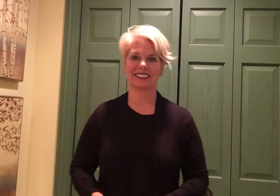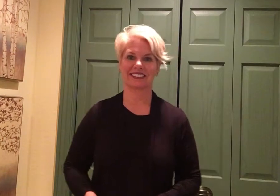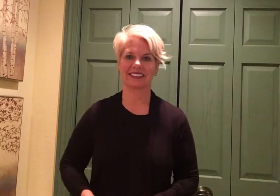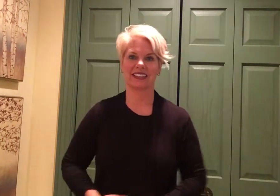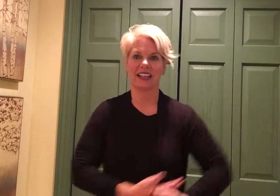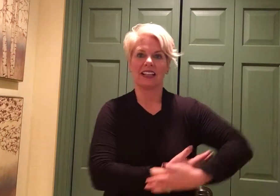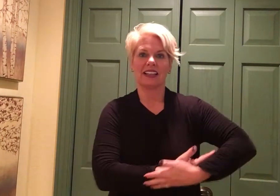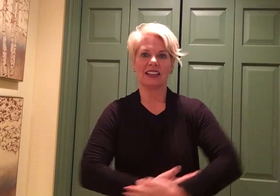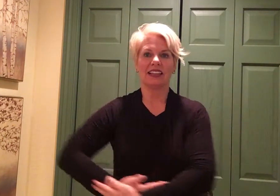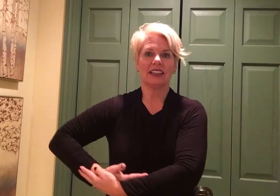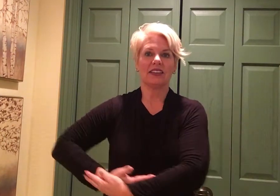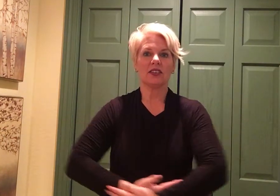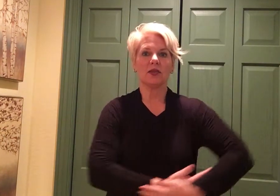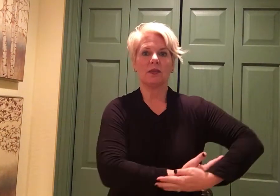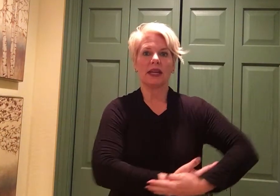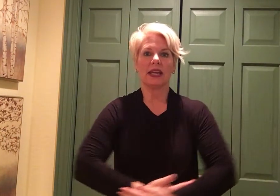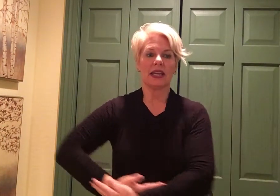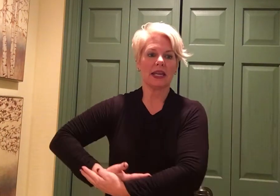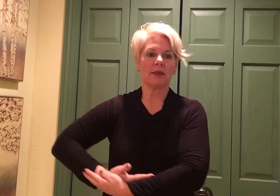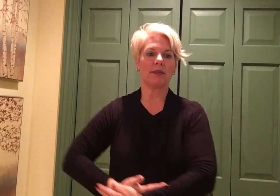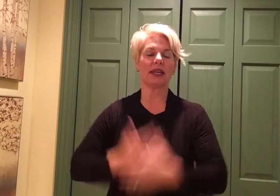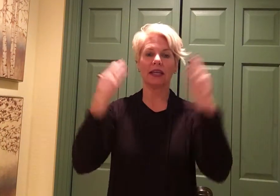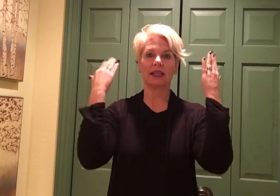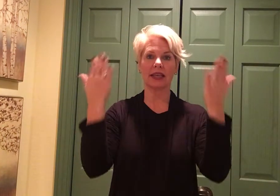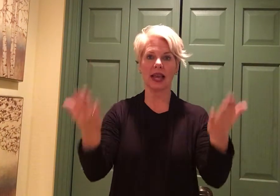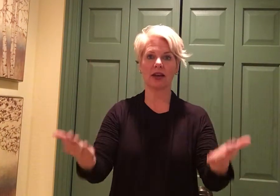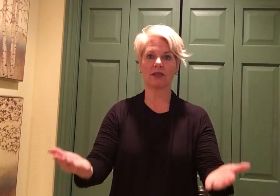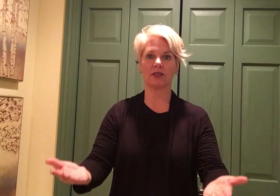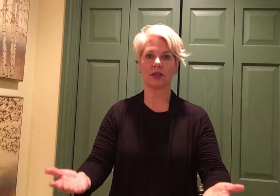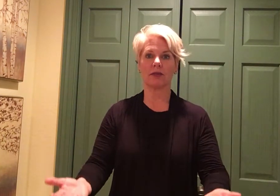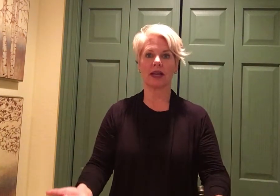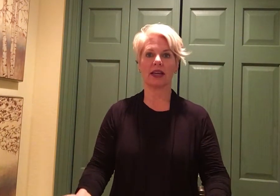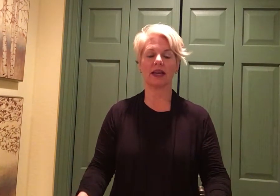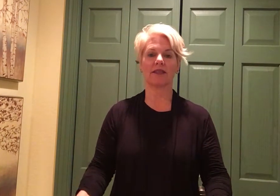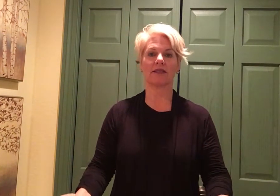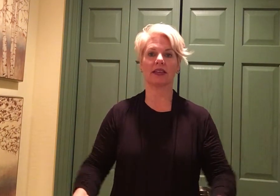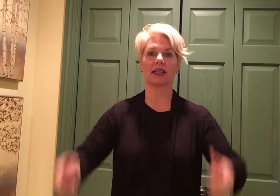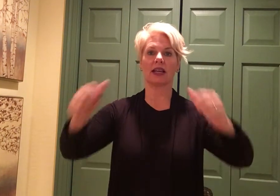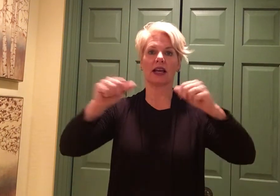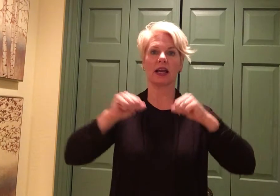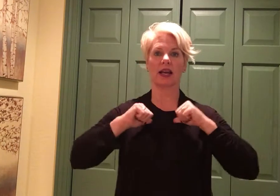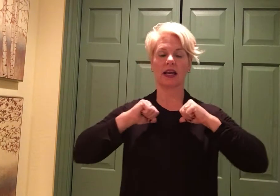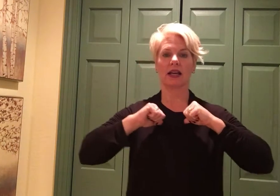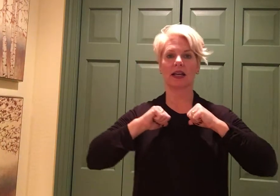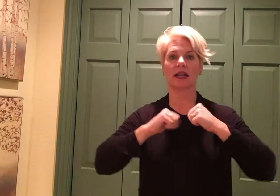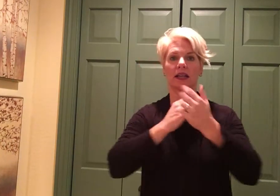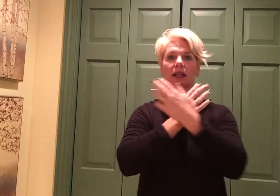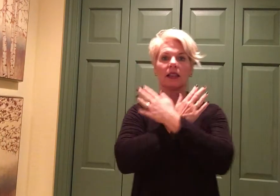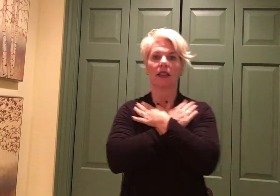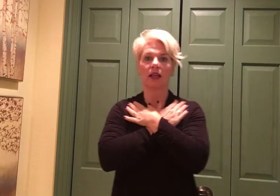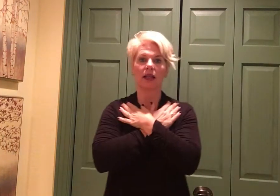I love baby down from heaven, I love